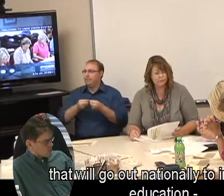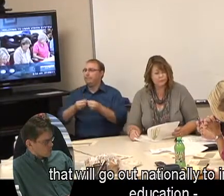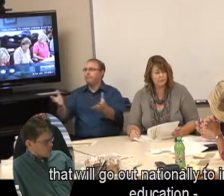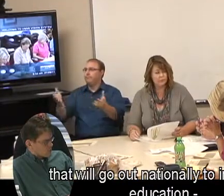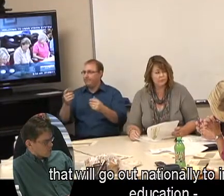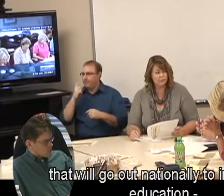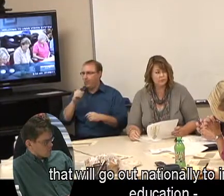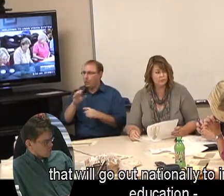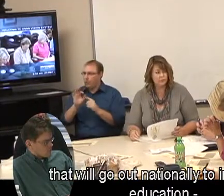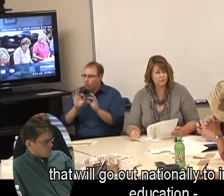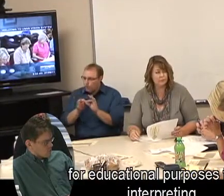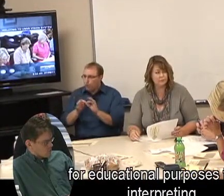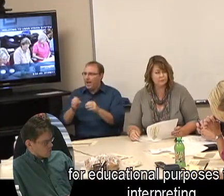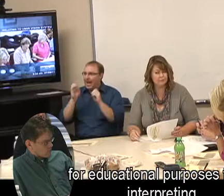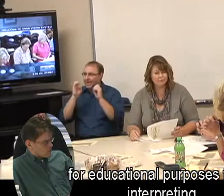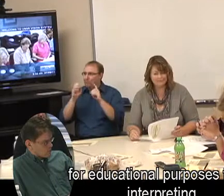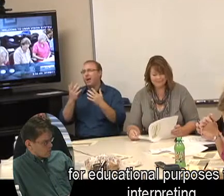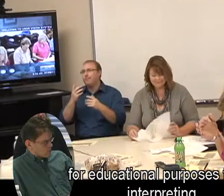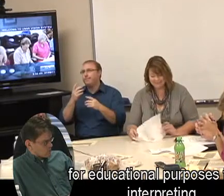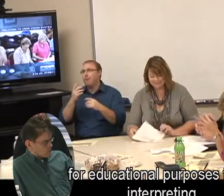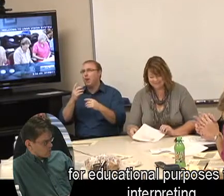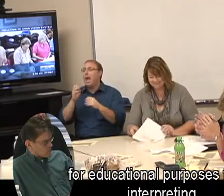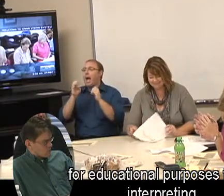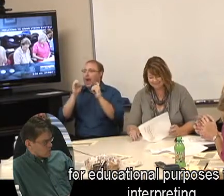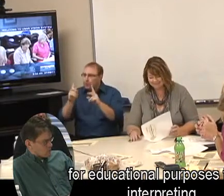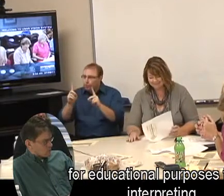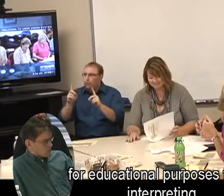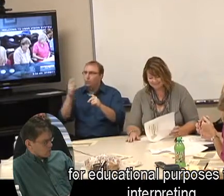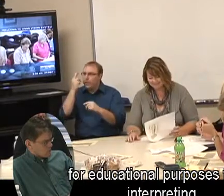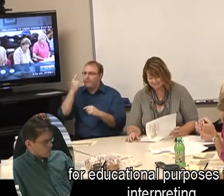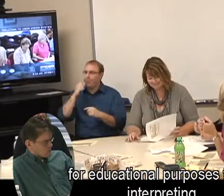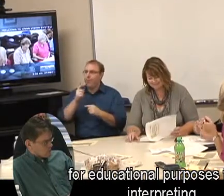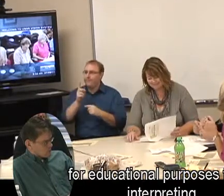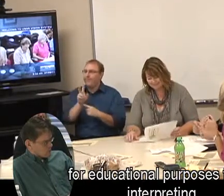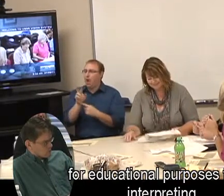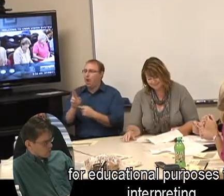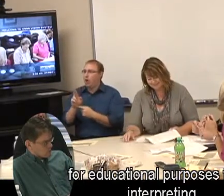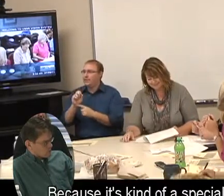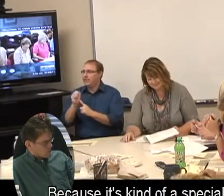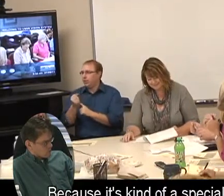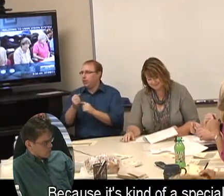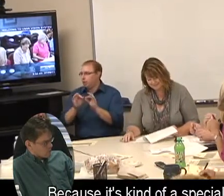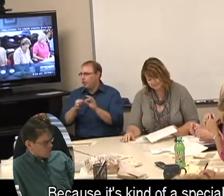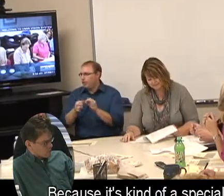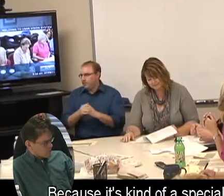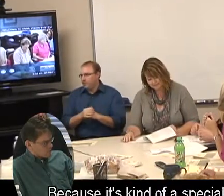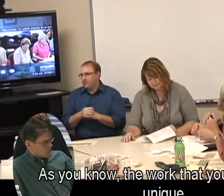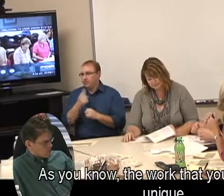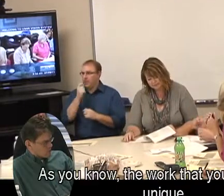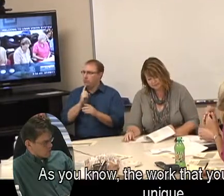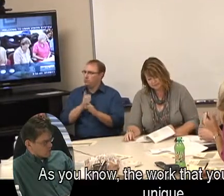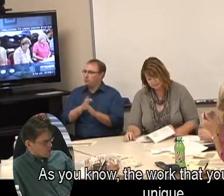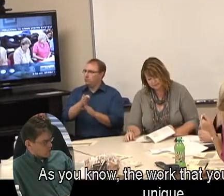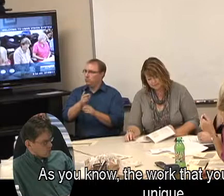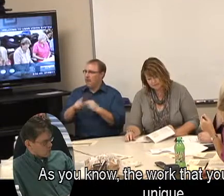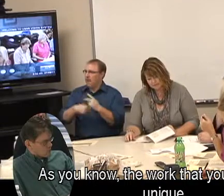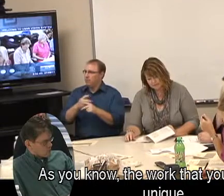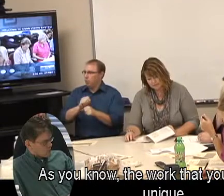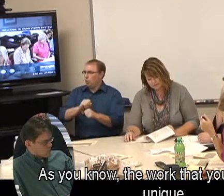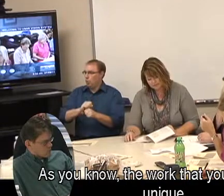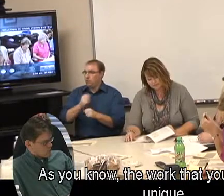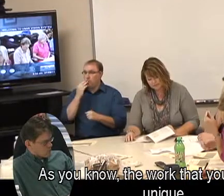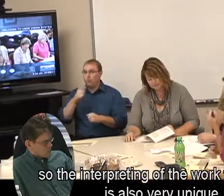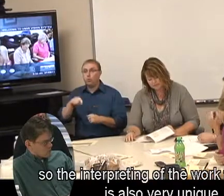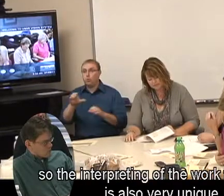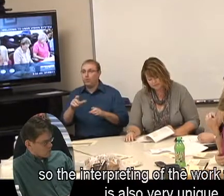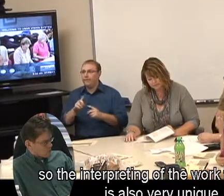education purposes where we are interpreting. Because it's kind of a specialized field, as you know, the work that you do is